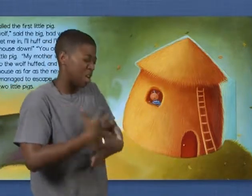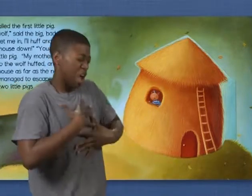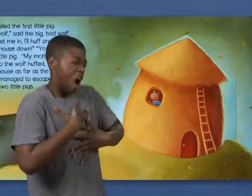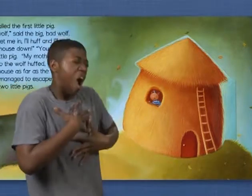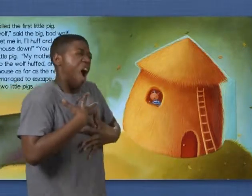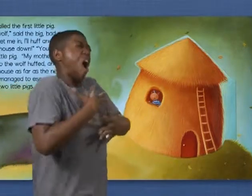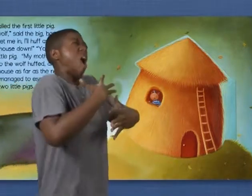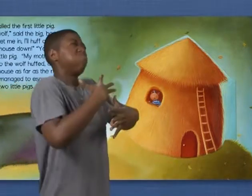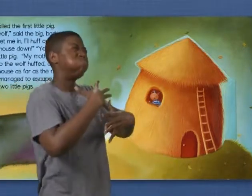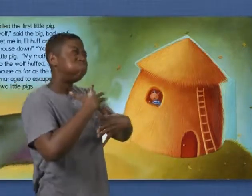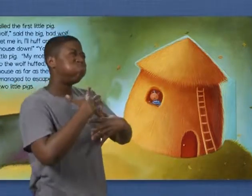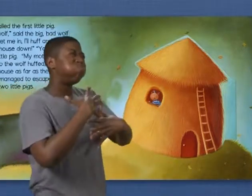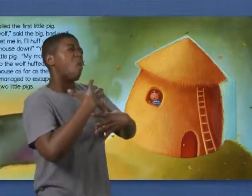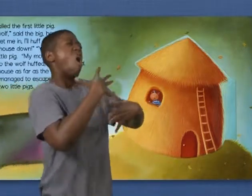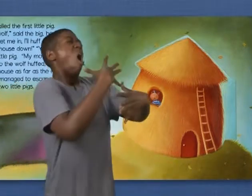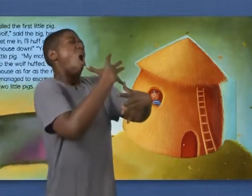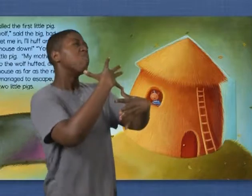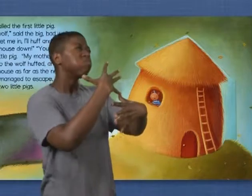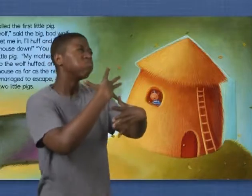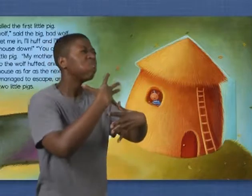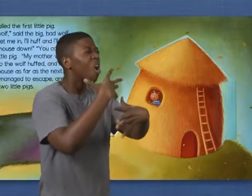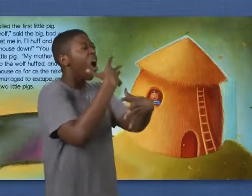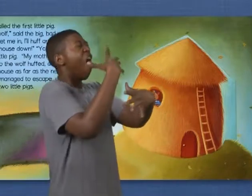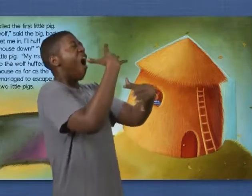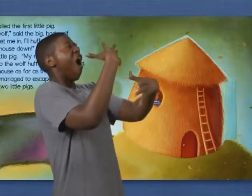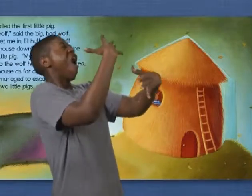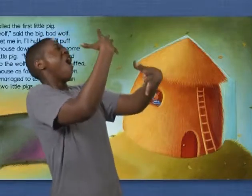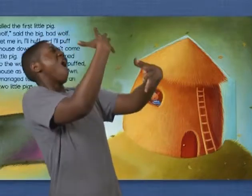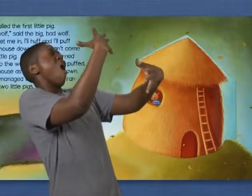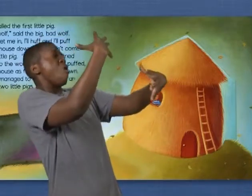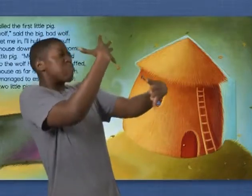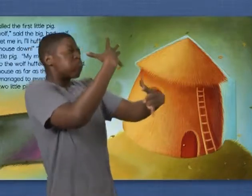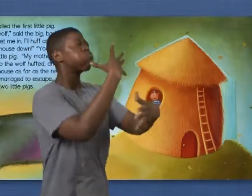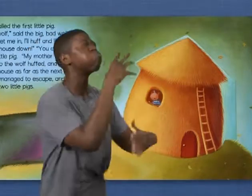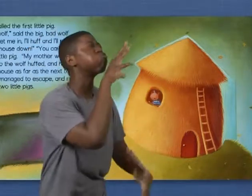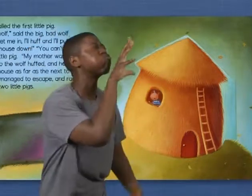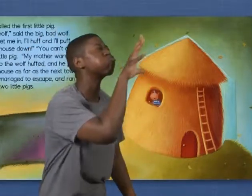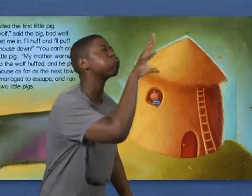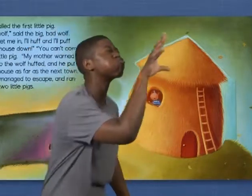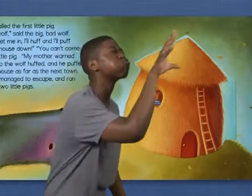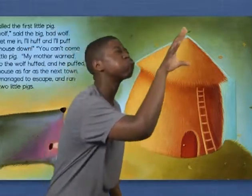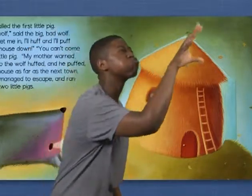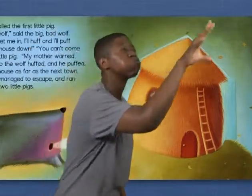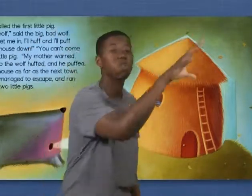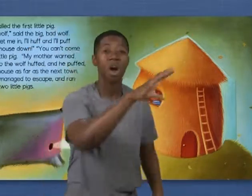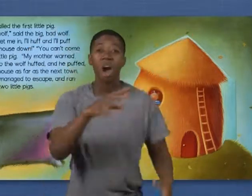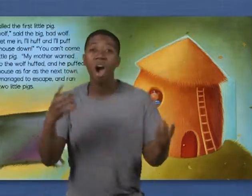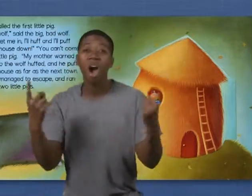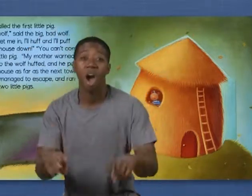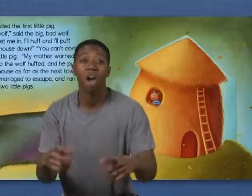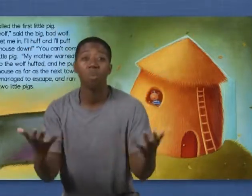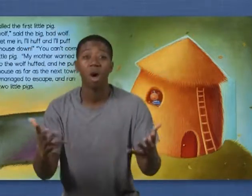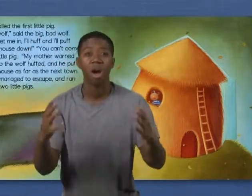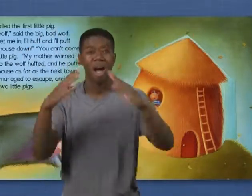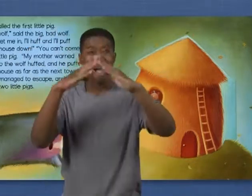So the wolf huffed and he puffed and he blew the house as far as the next